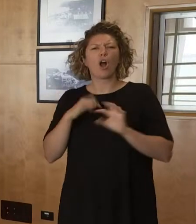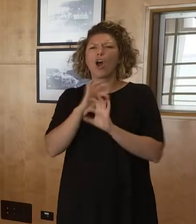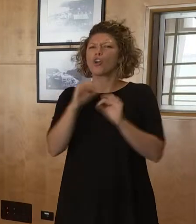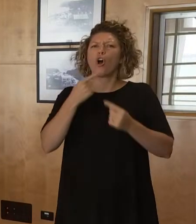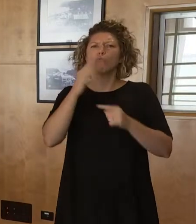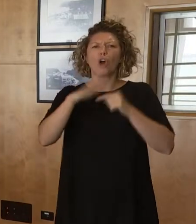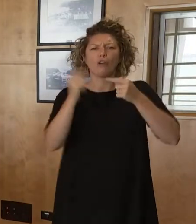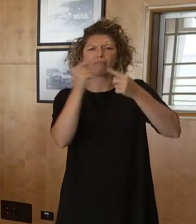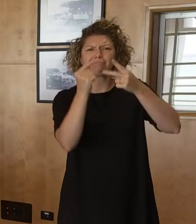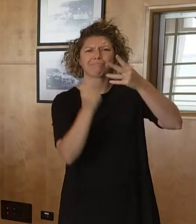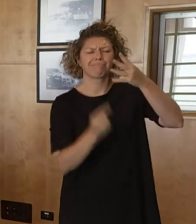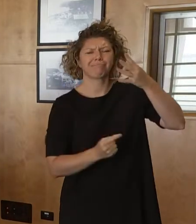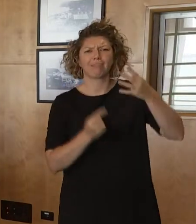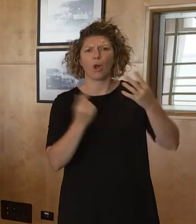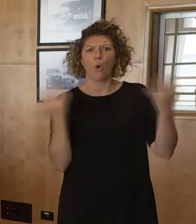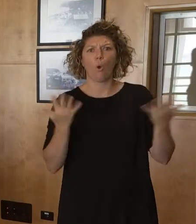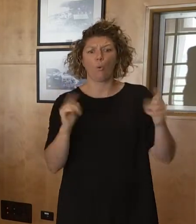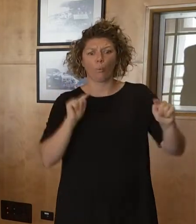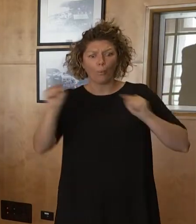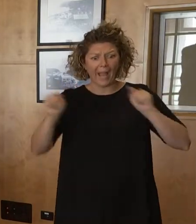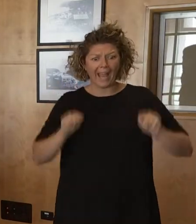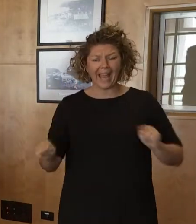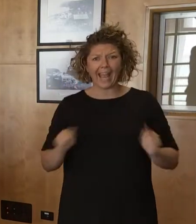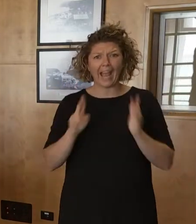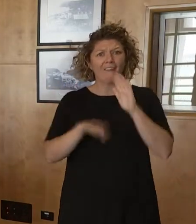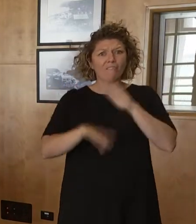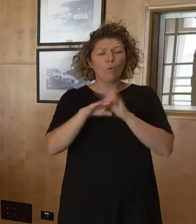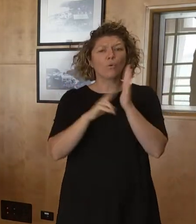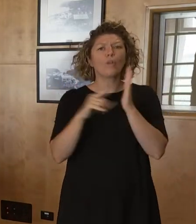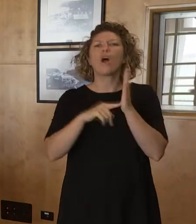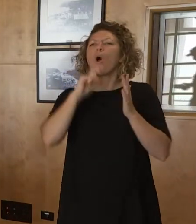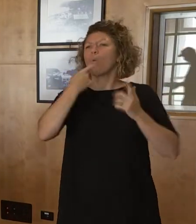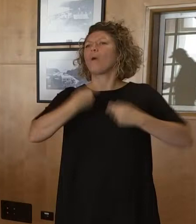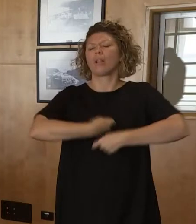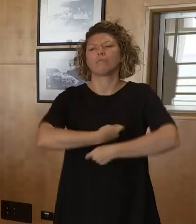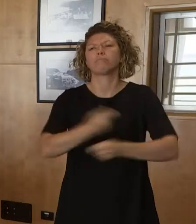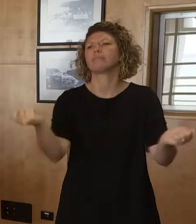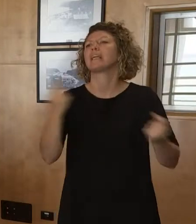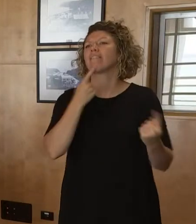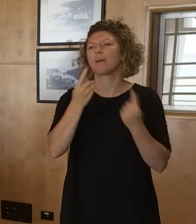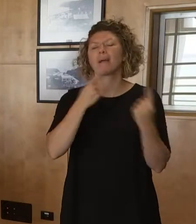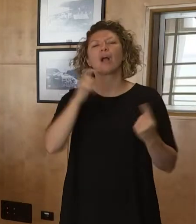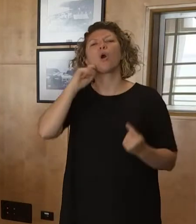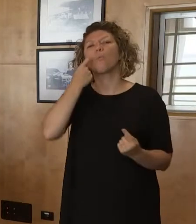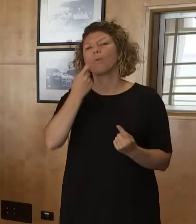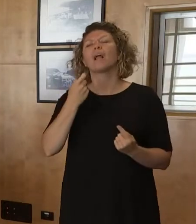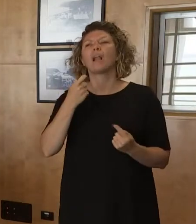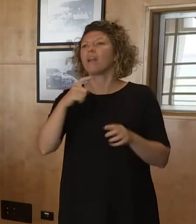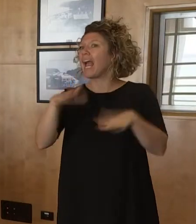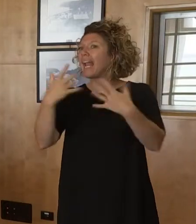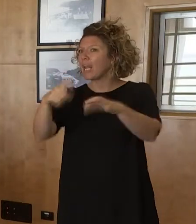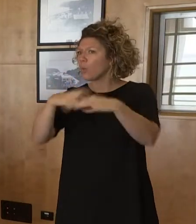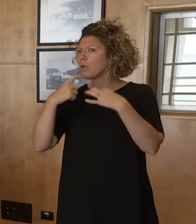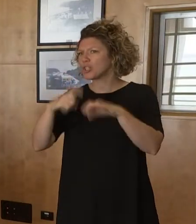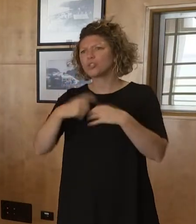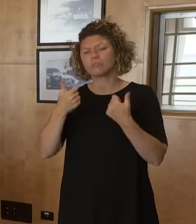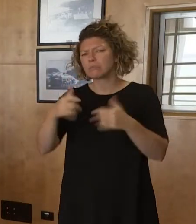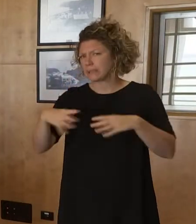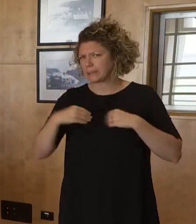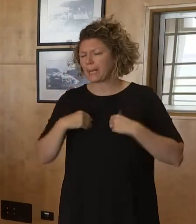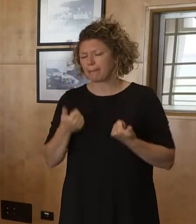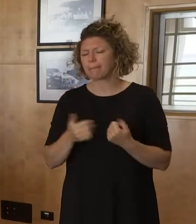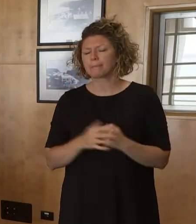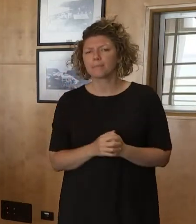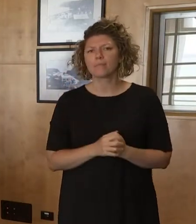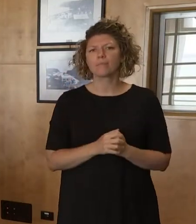numbers. They will be on the secure NT statement that goes out and I'm of course happy to answer any specific questions on them. So in terms of